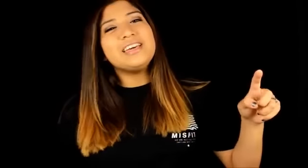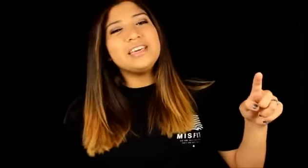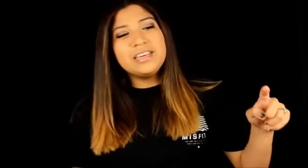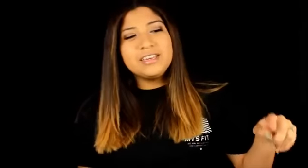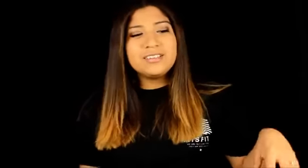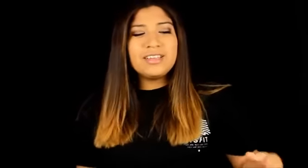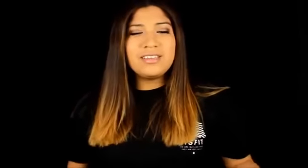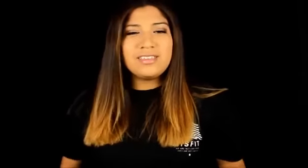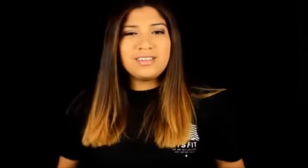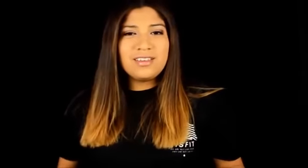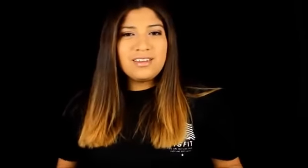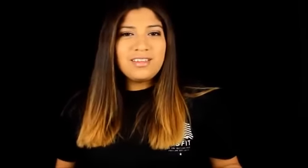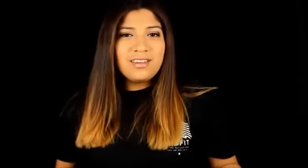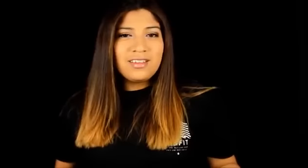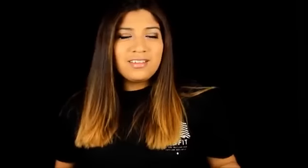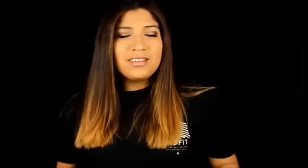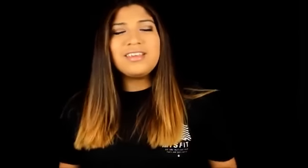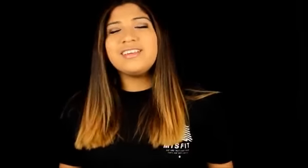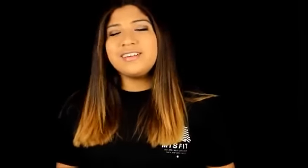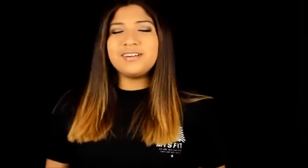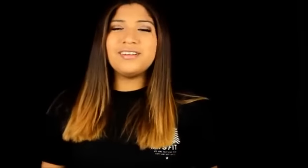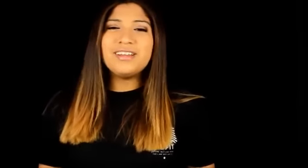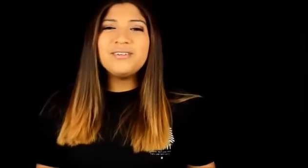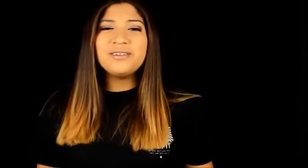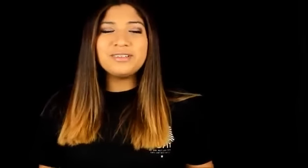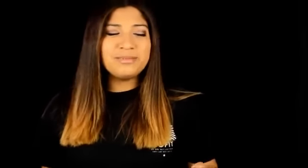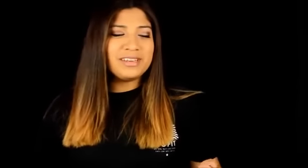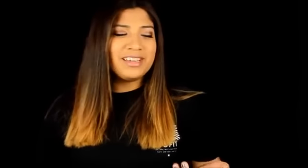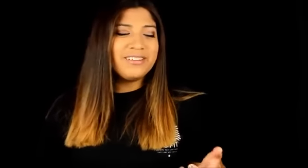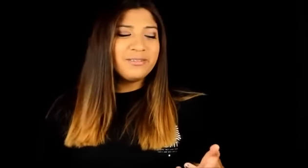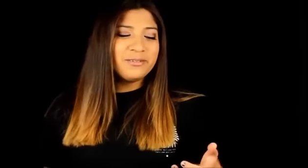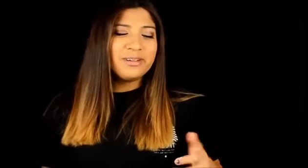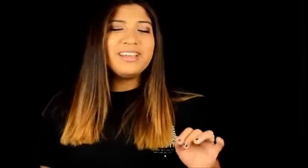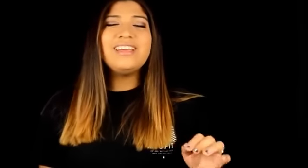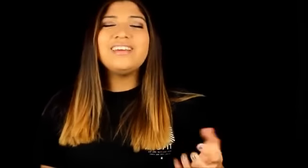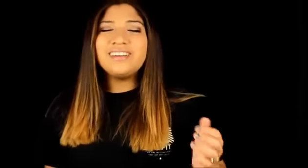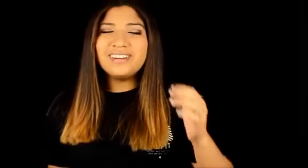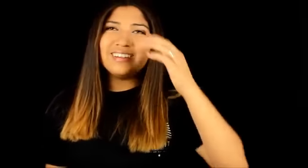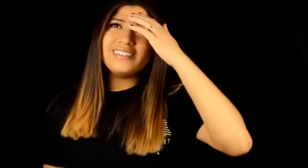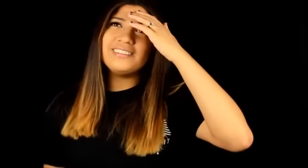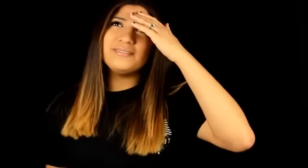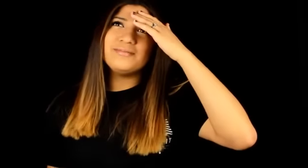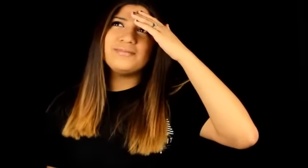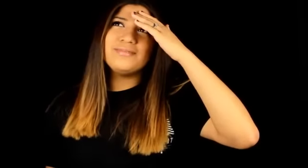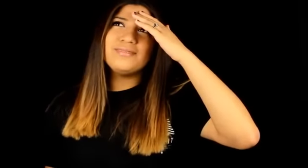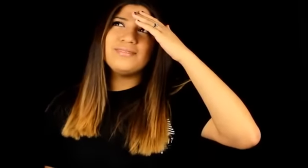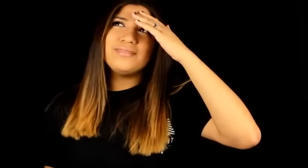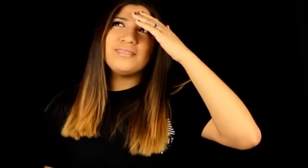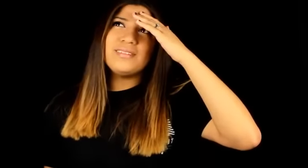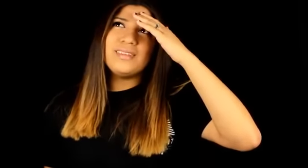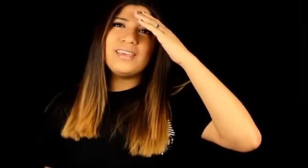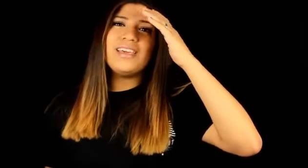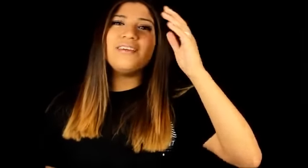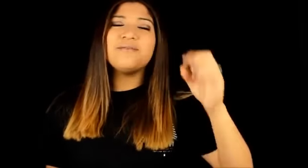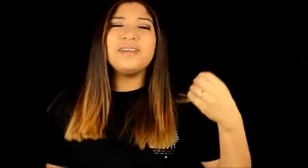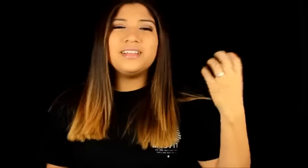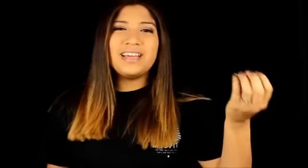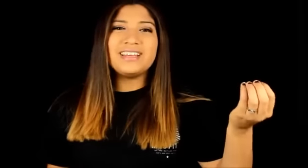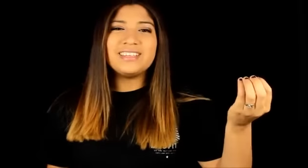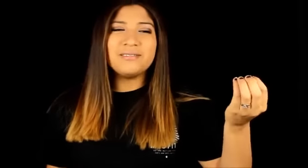it's like like I don't know how to explain it I don't know I can't reenact it